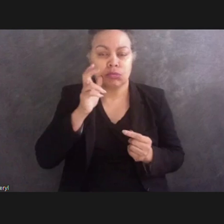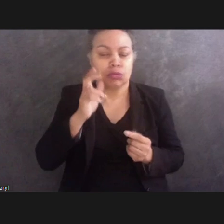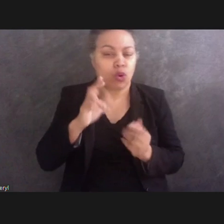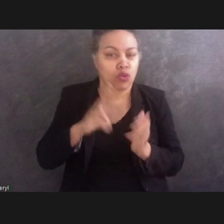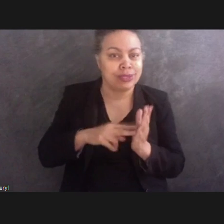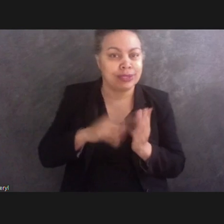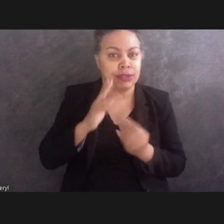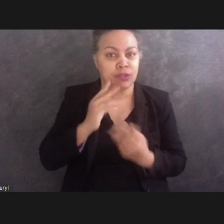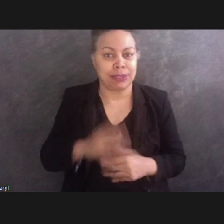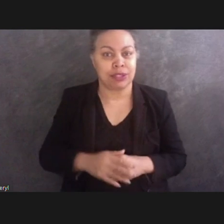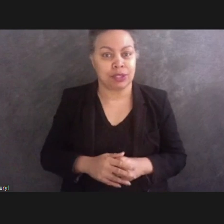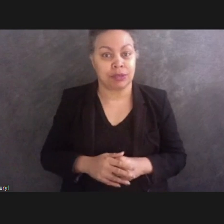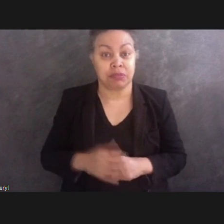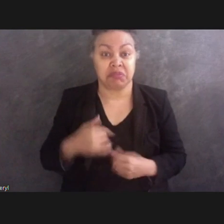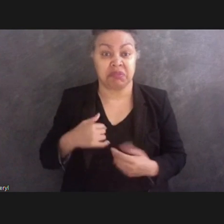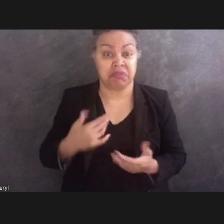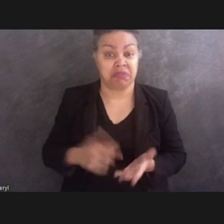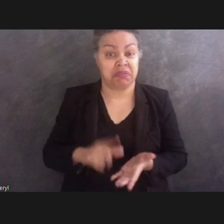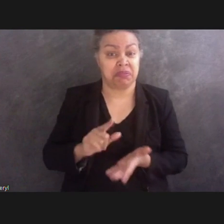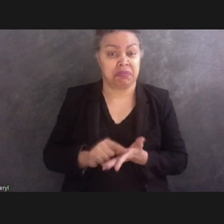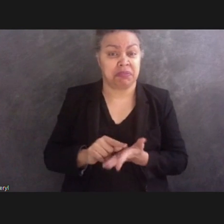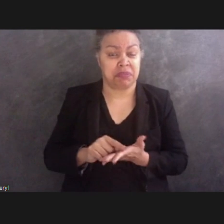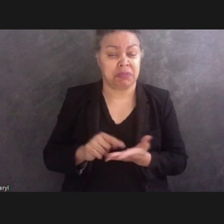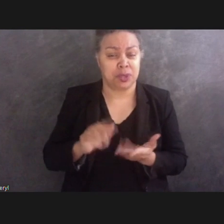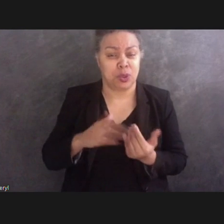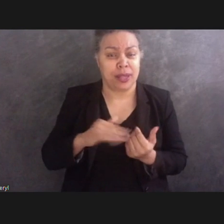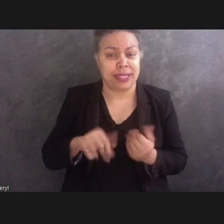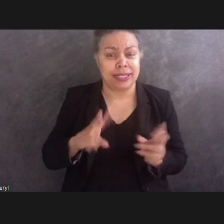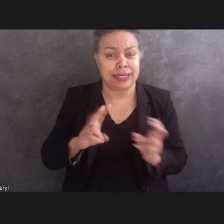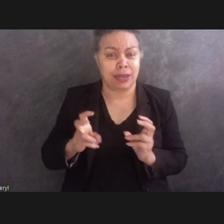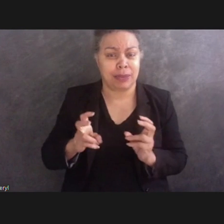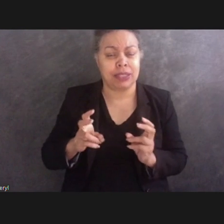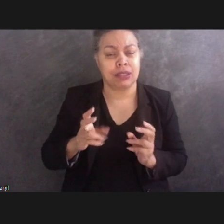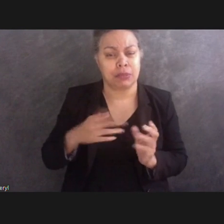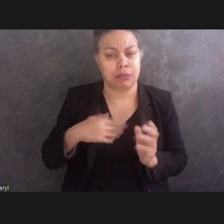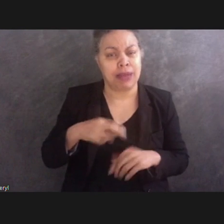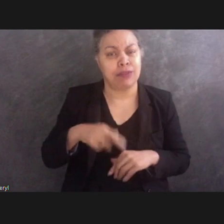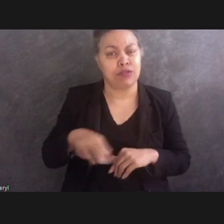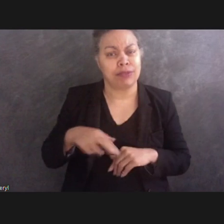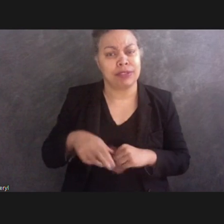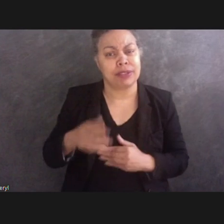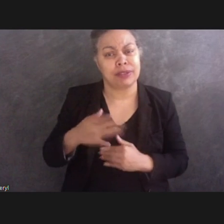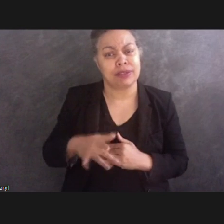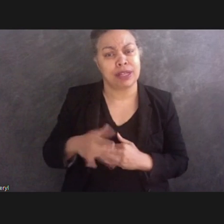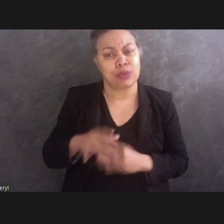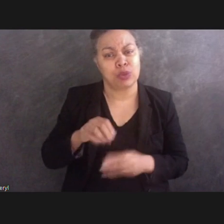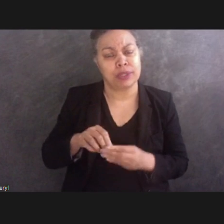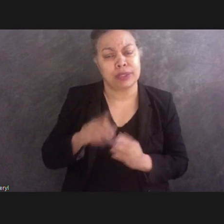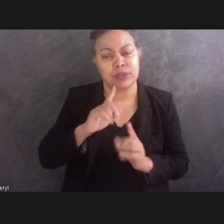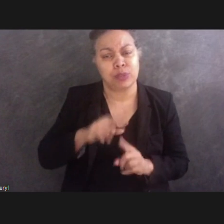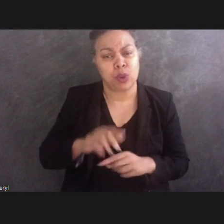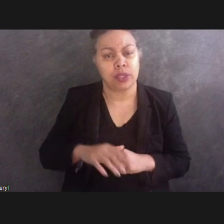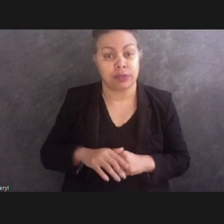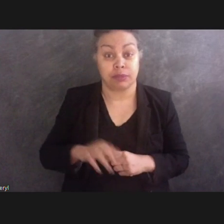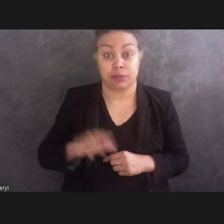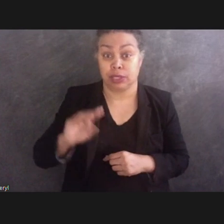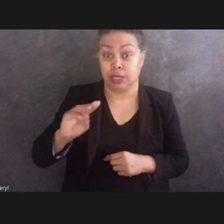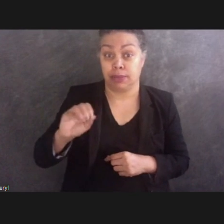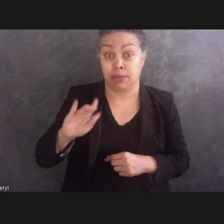this topic and these references are in the report. The advantage of a mobile website is that it is compatible